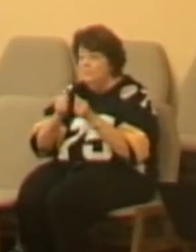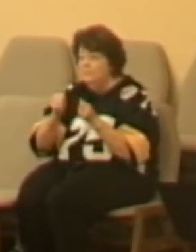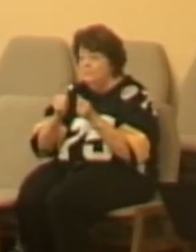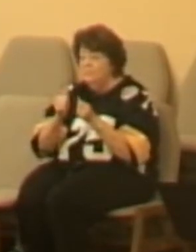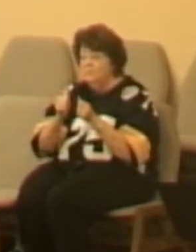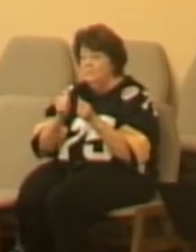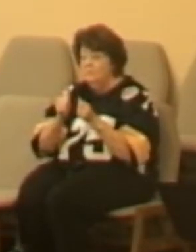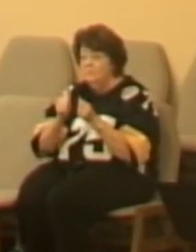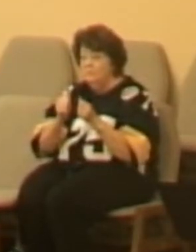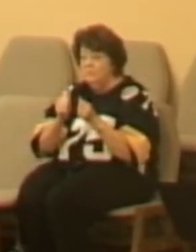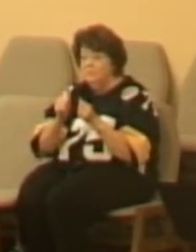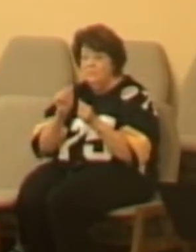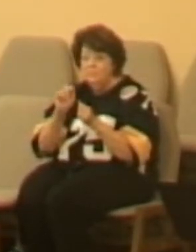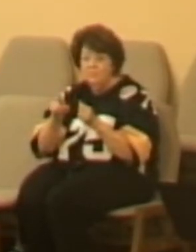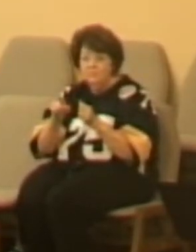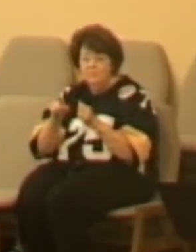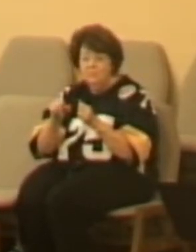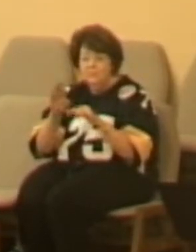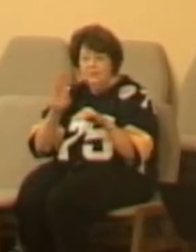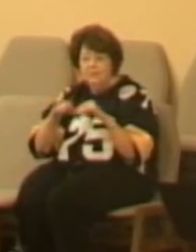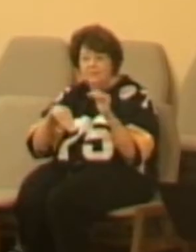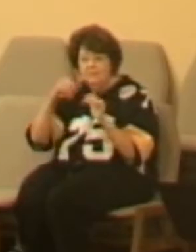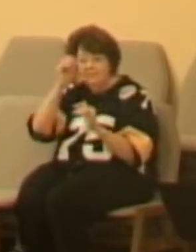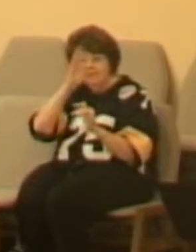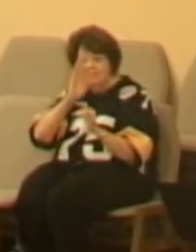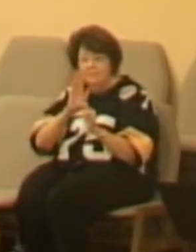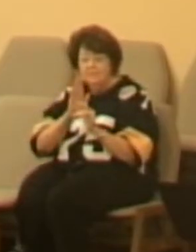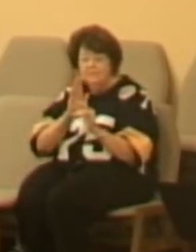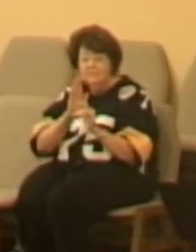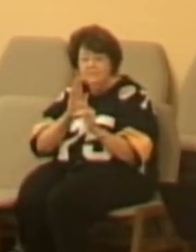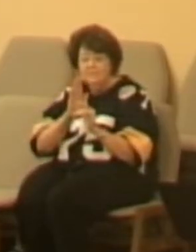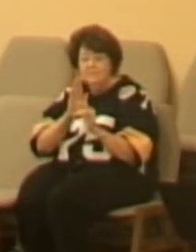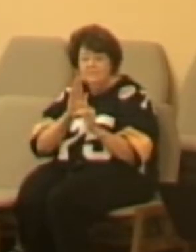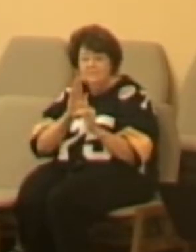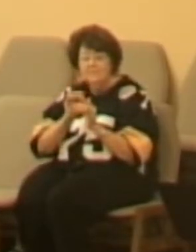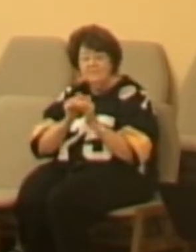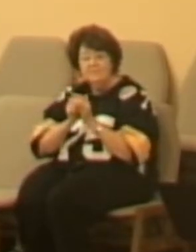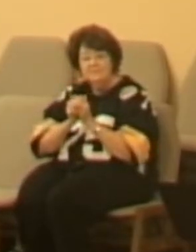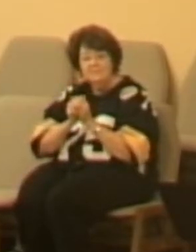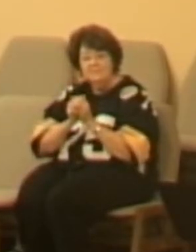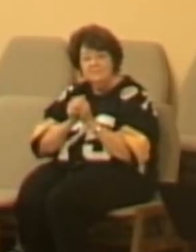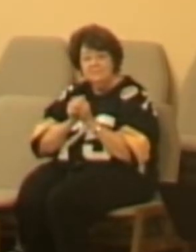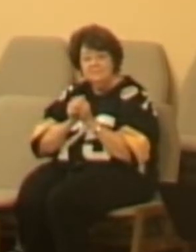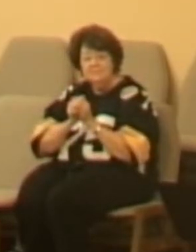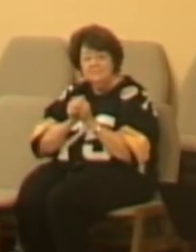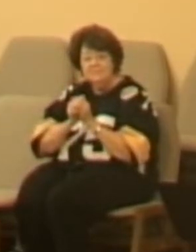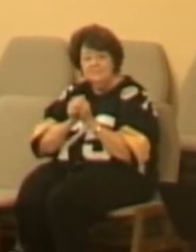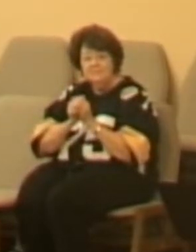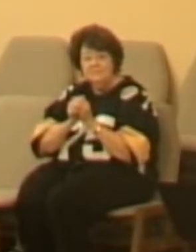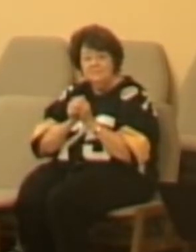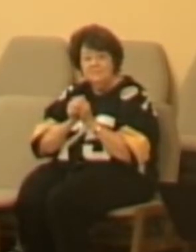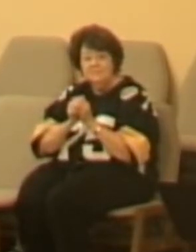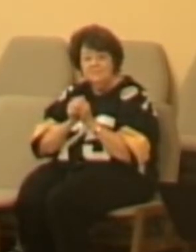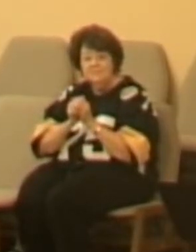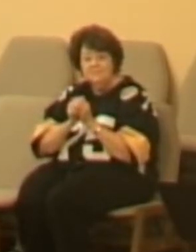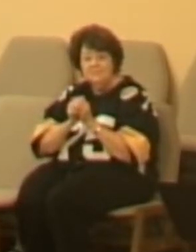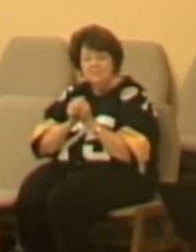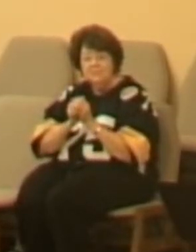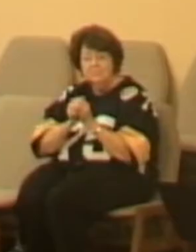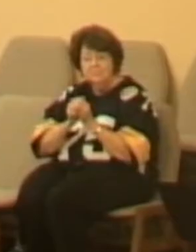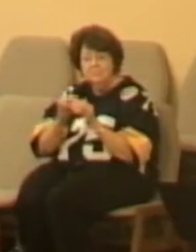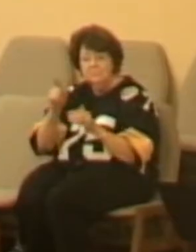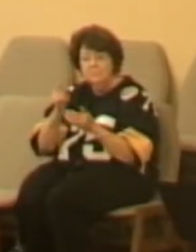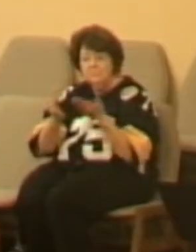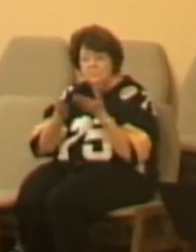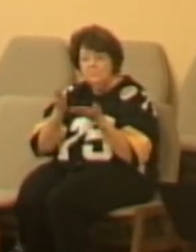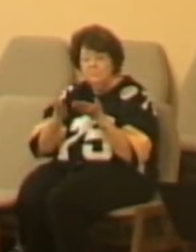You might be in there somewhere, a slave to any number of things,